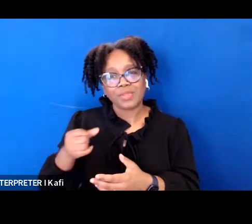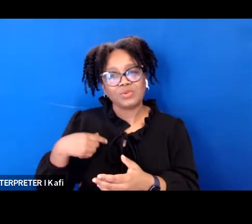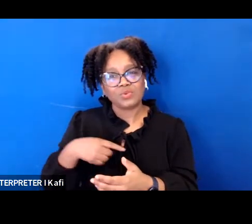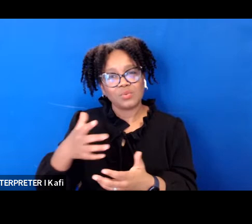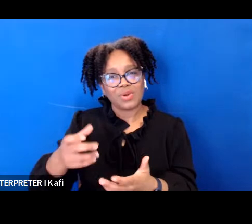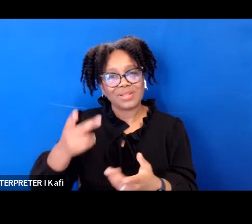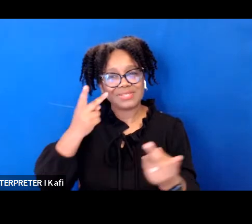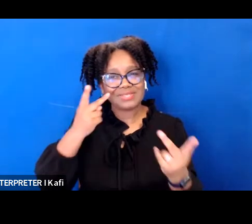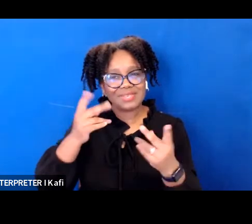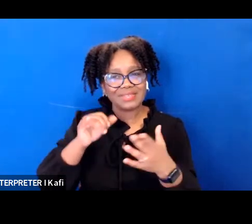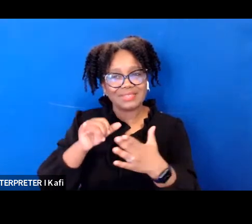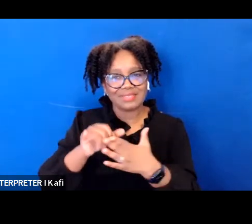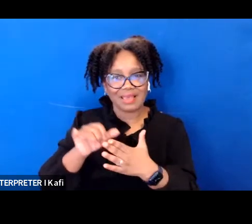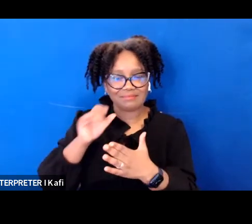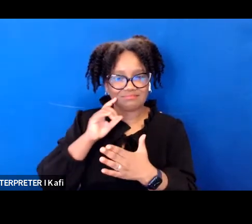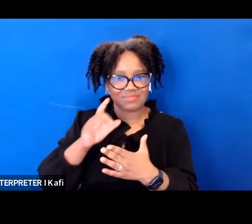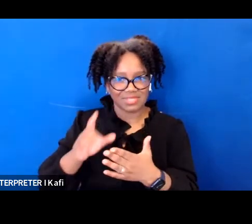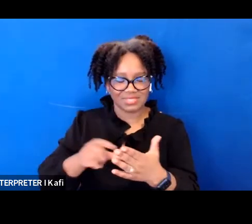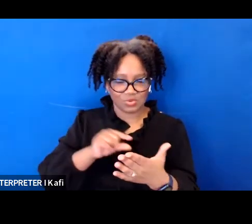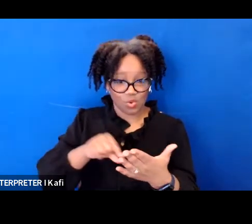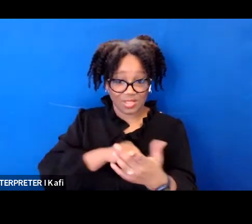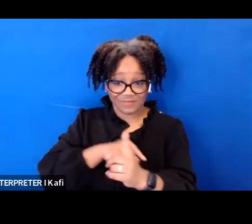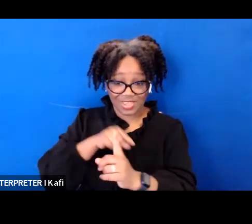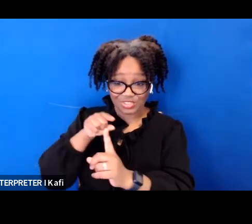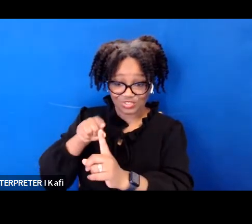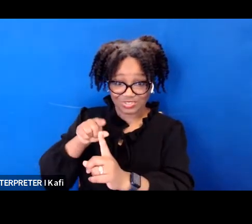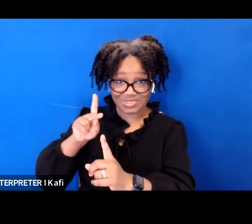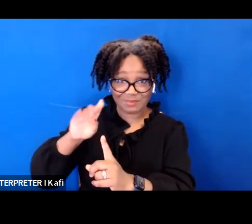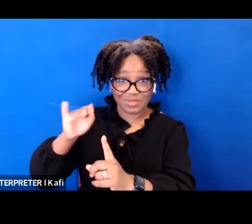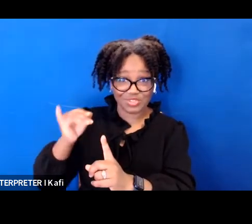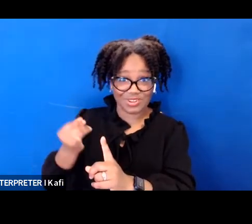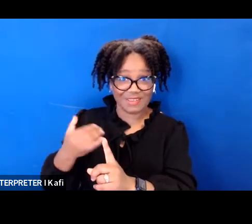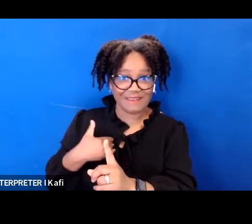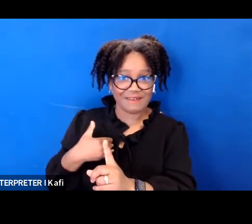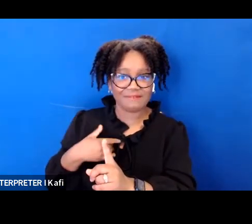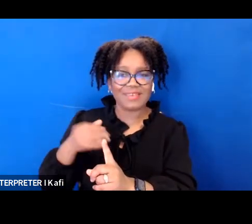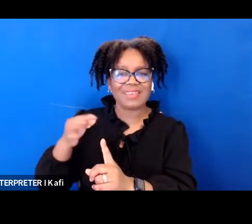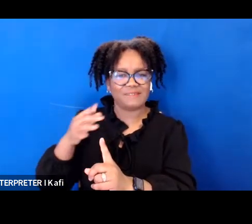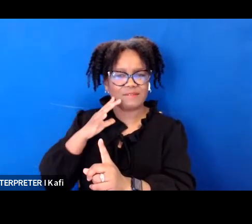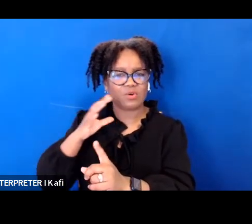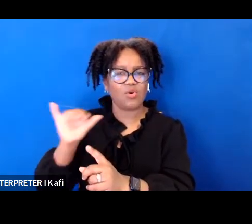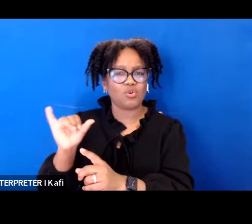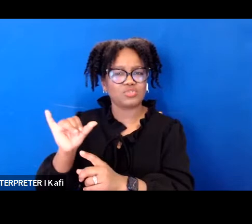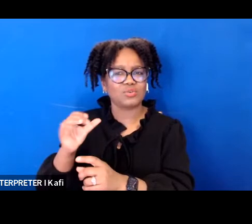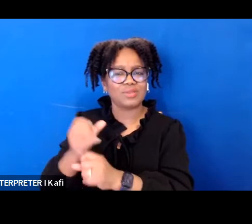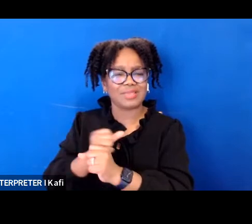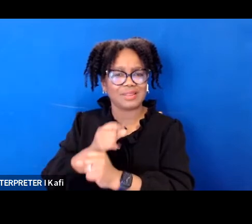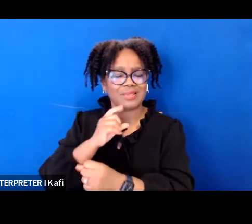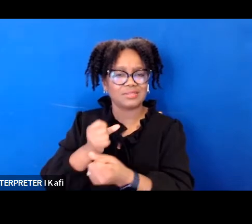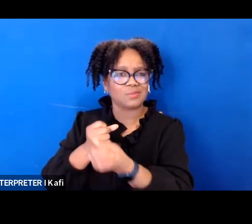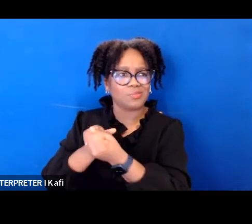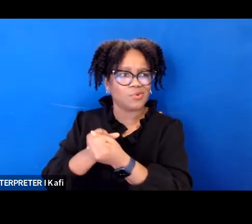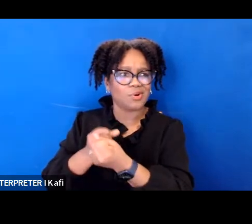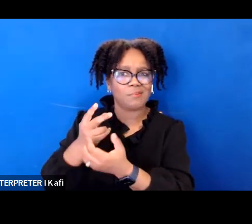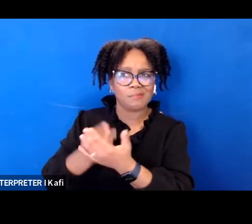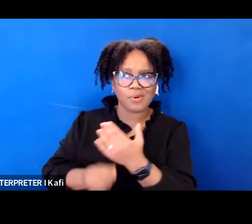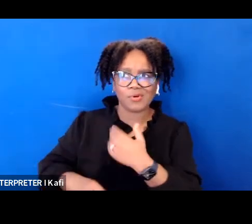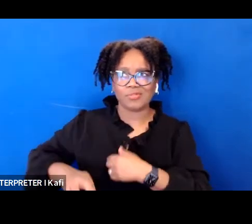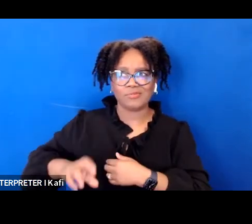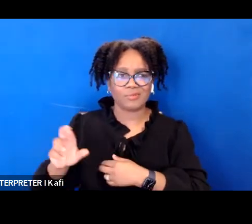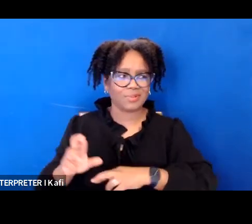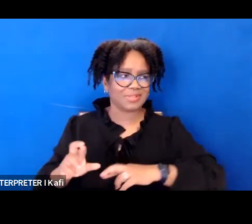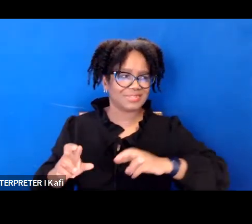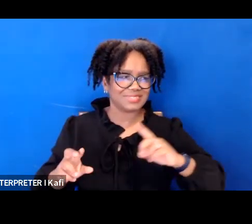deserved is incredible it's the start of representation by someone who truly cares about diverse populations and will actively